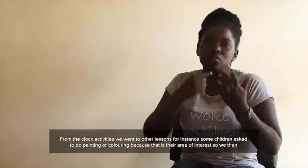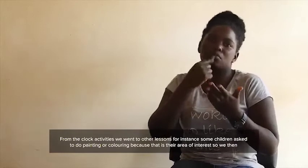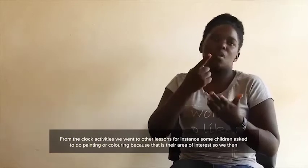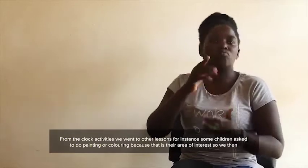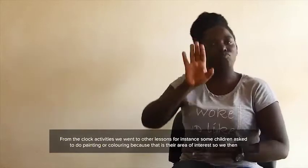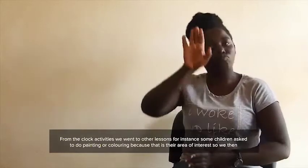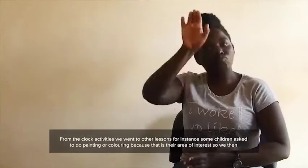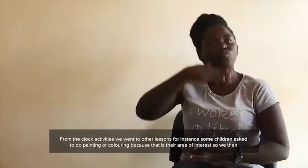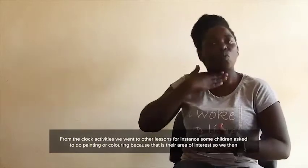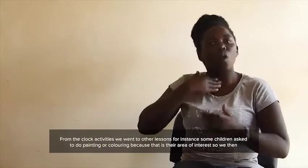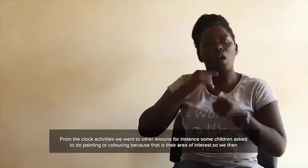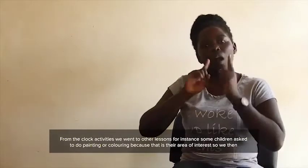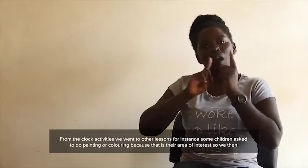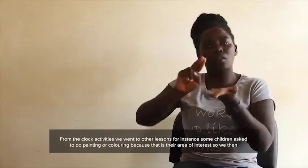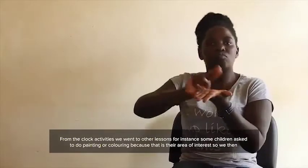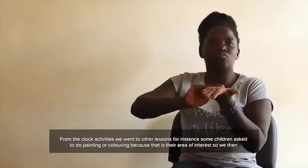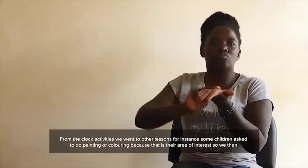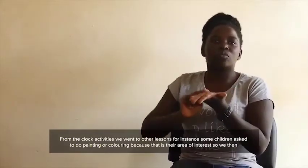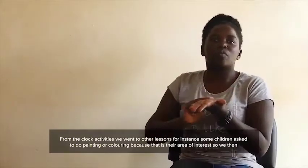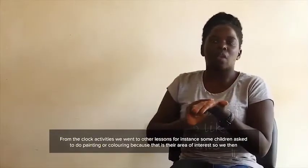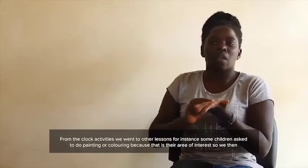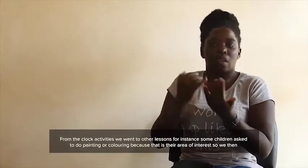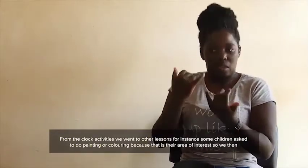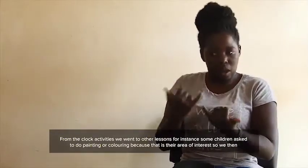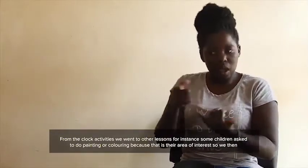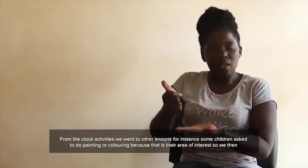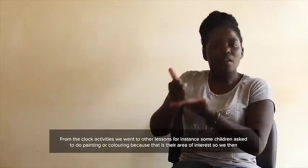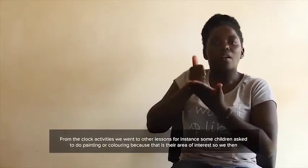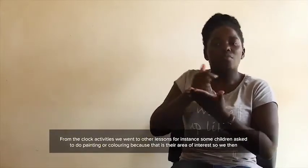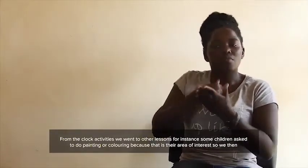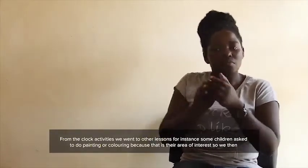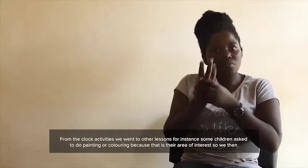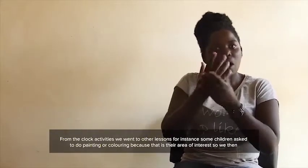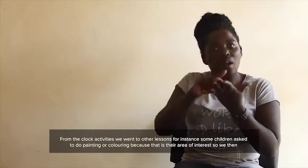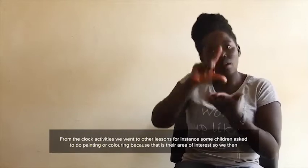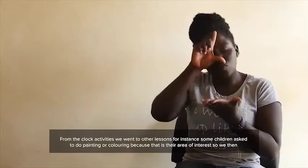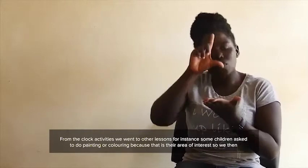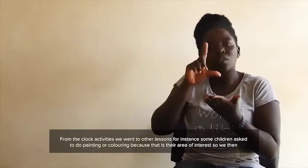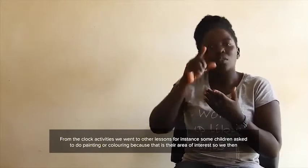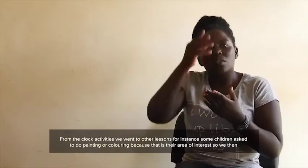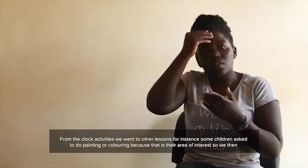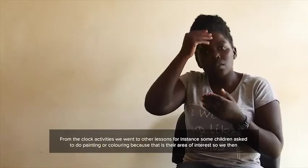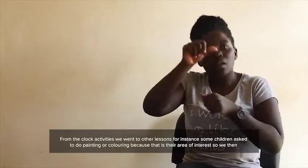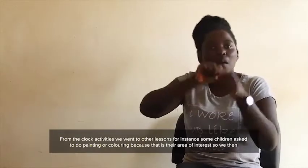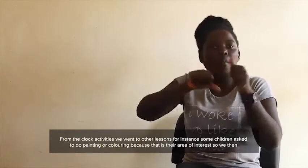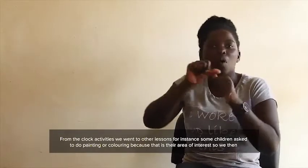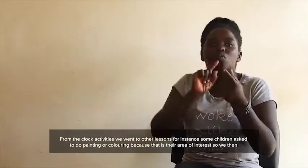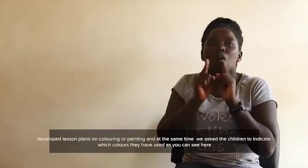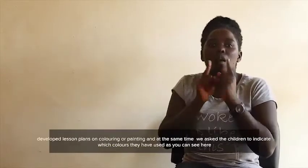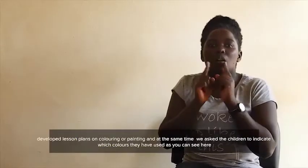instance, some children asked to do painting or colouring, because that is their area of interest. So we then developed lesson